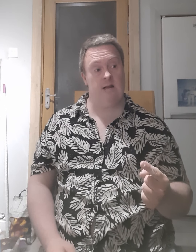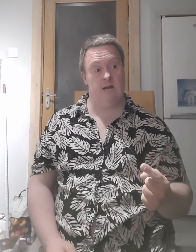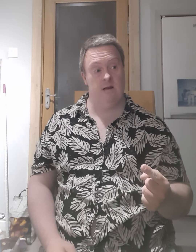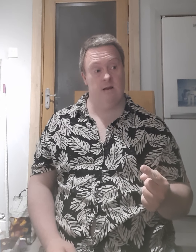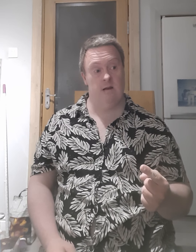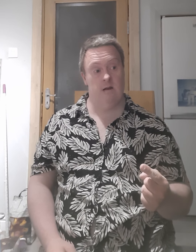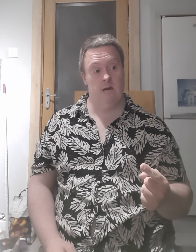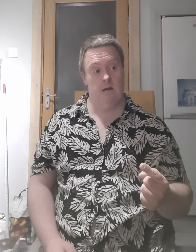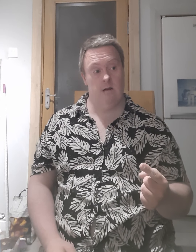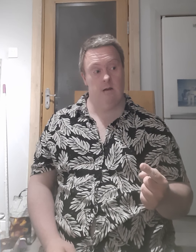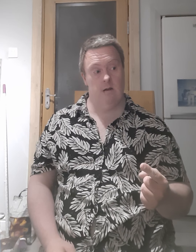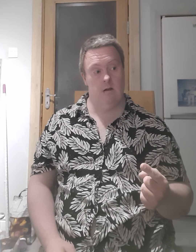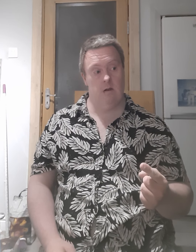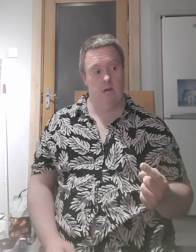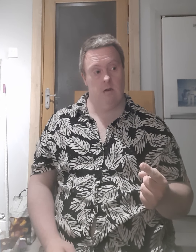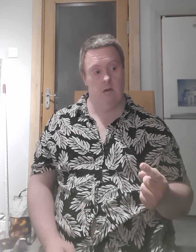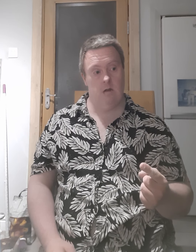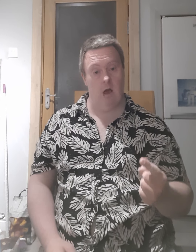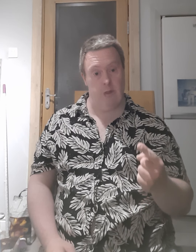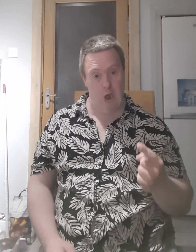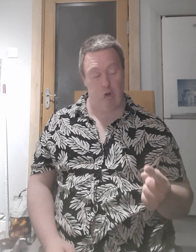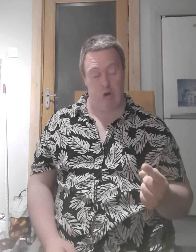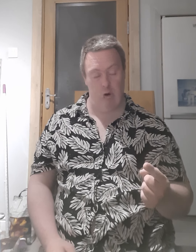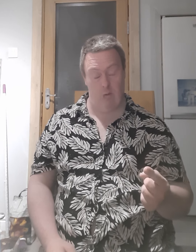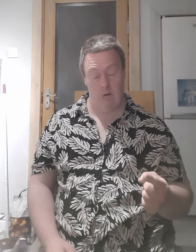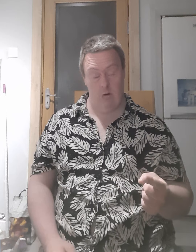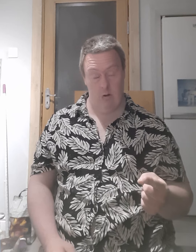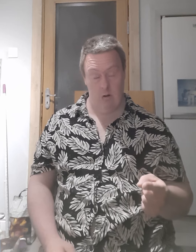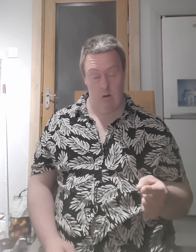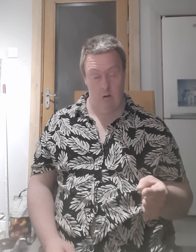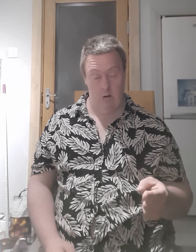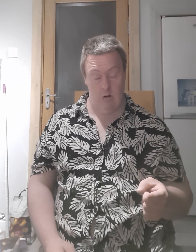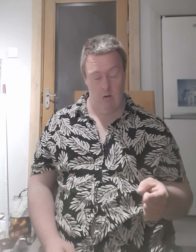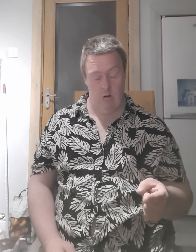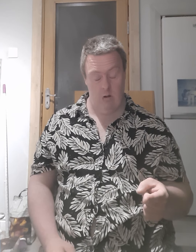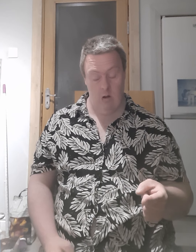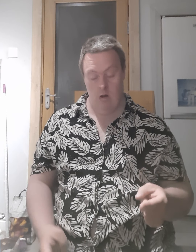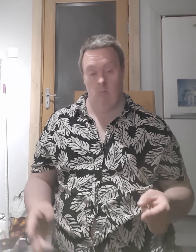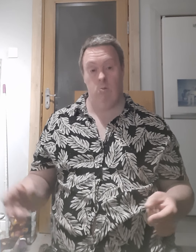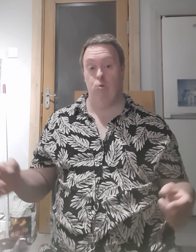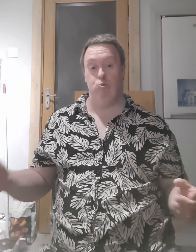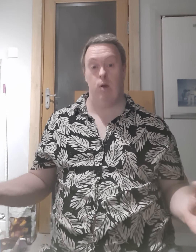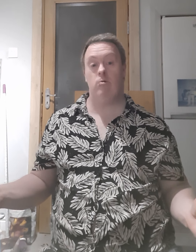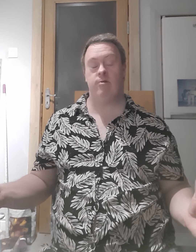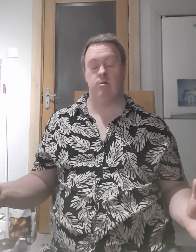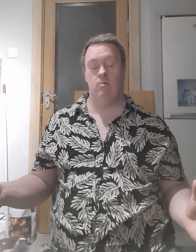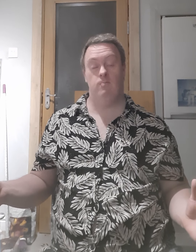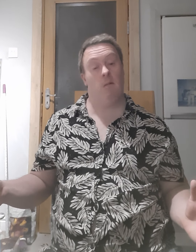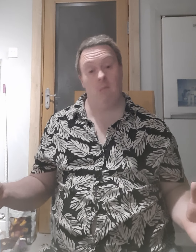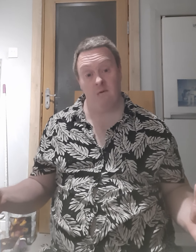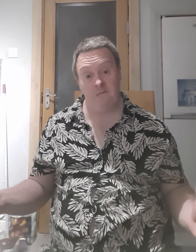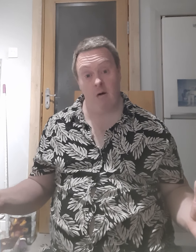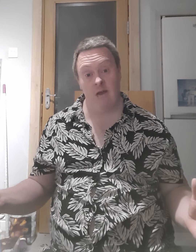on YouTube. Real number five,